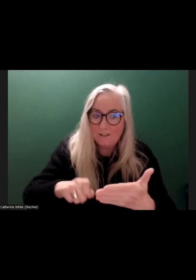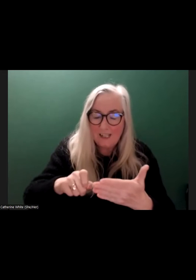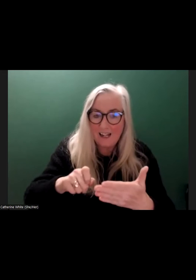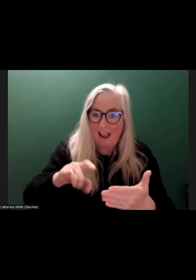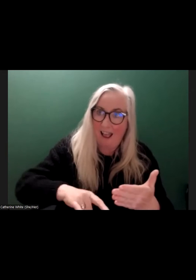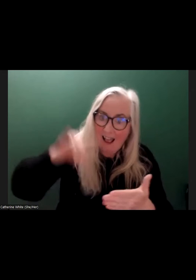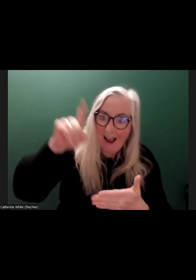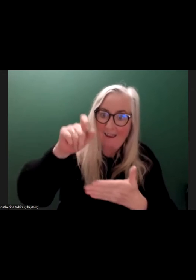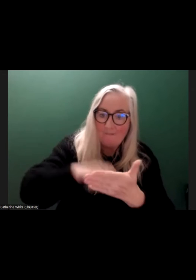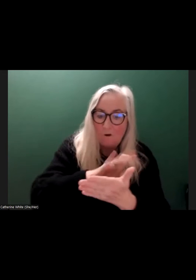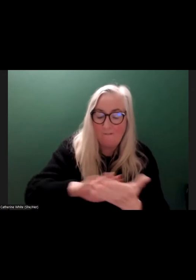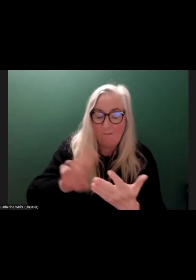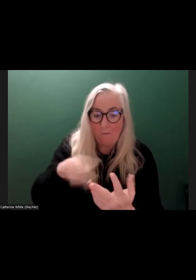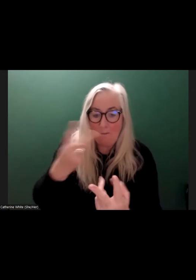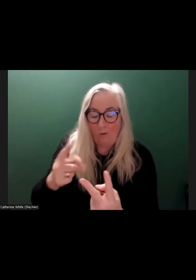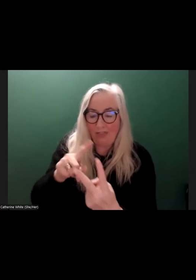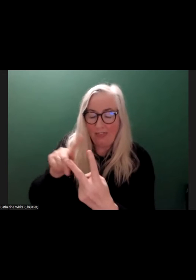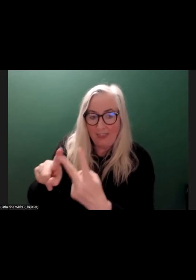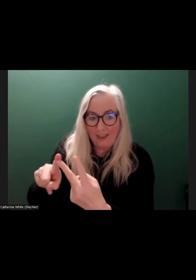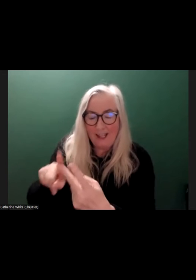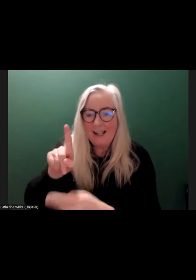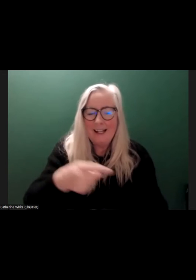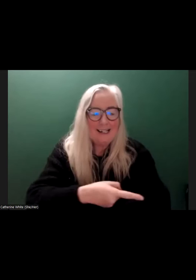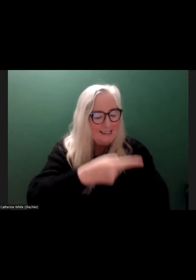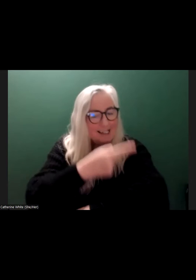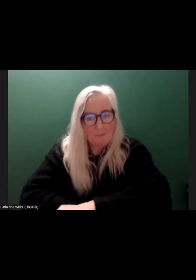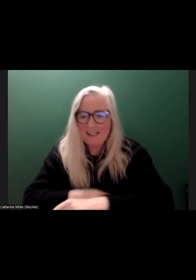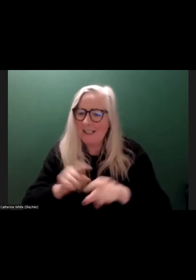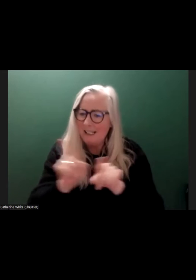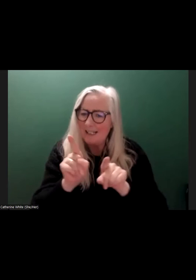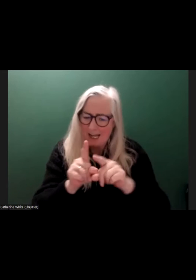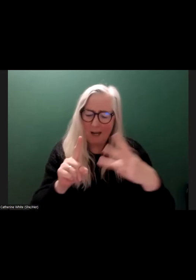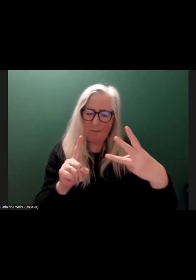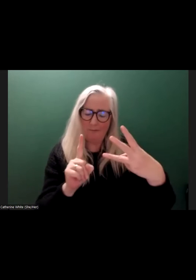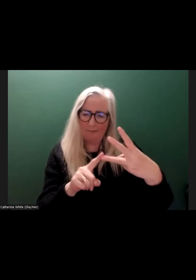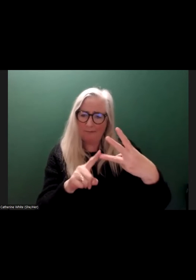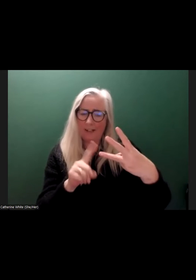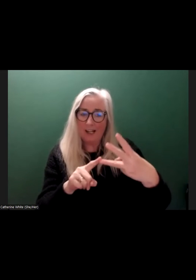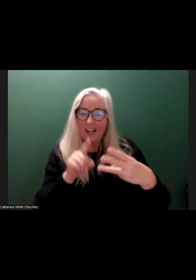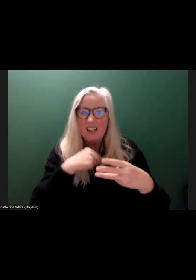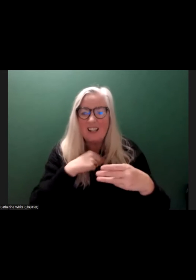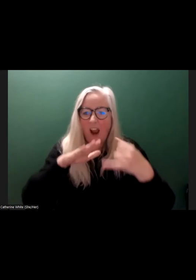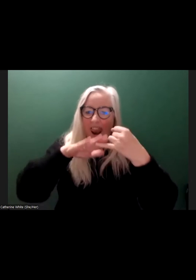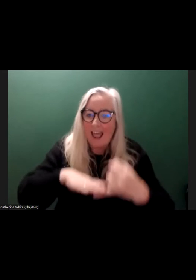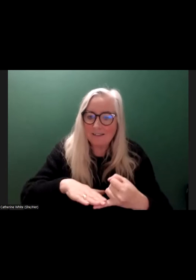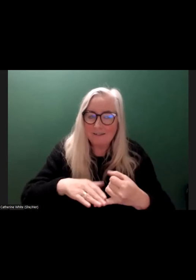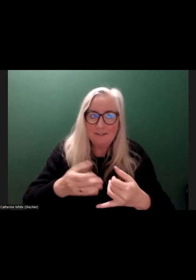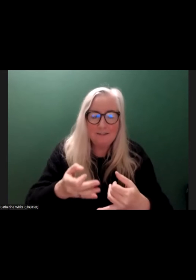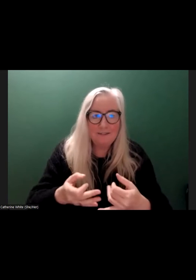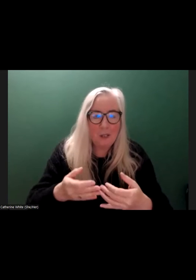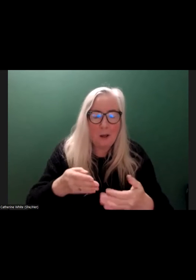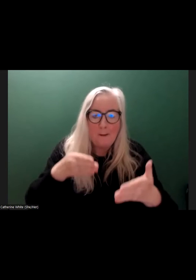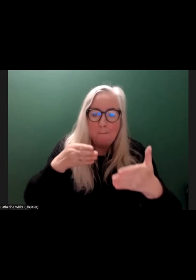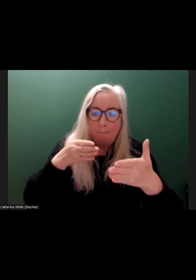those things. And disability is also like that. Disability is our last great barrier to achieving full